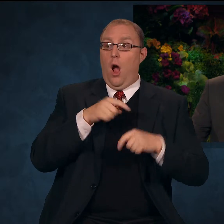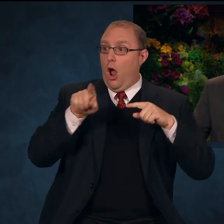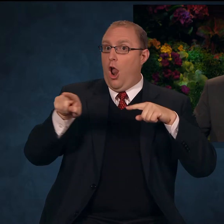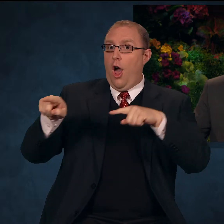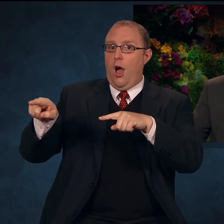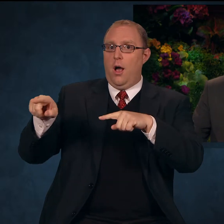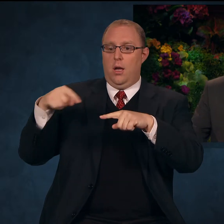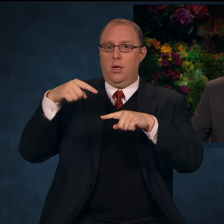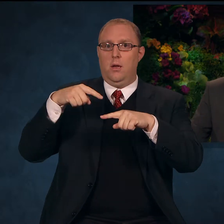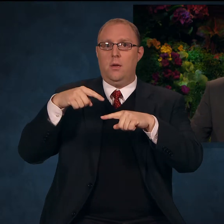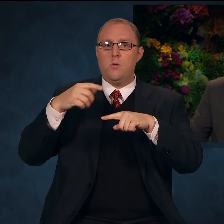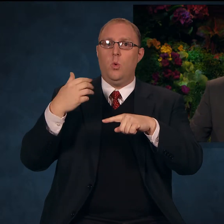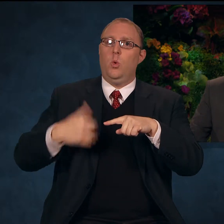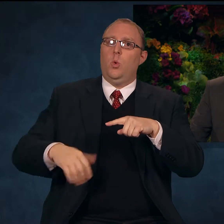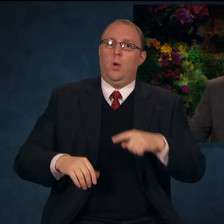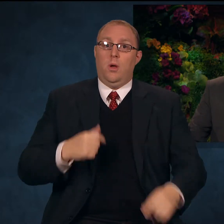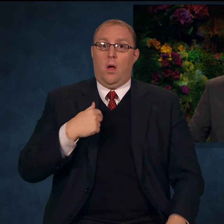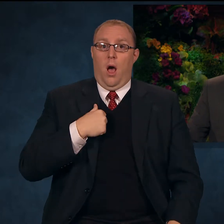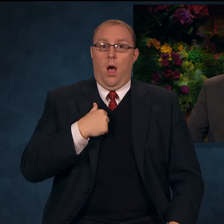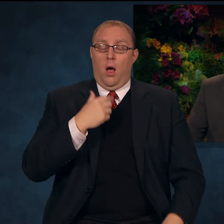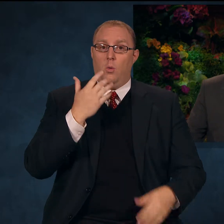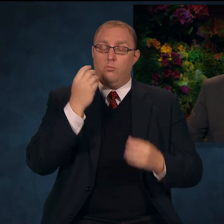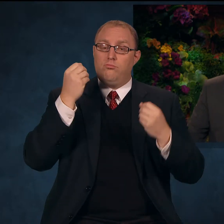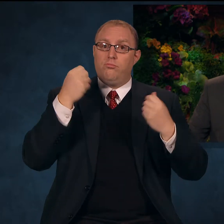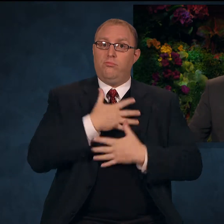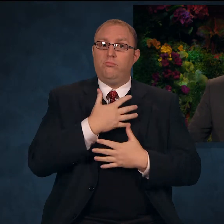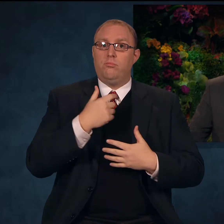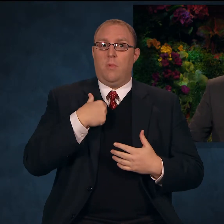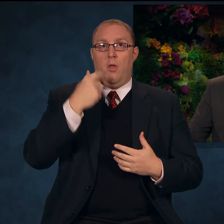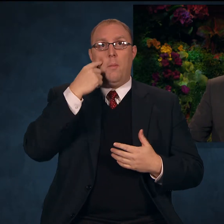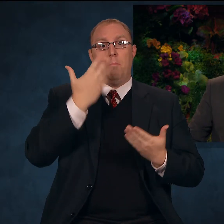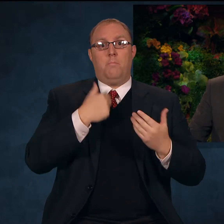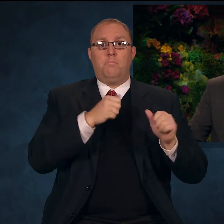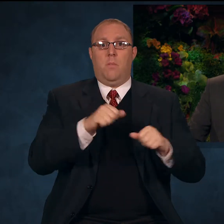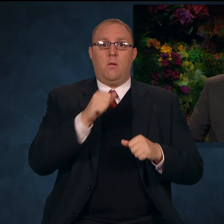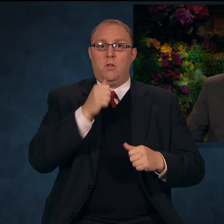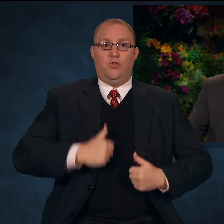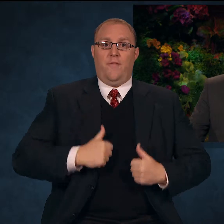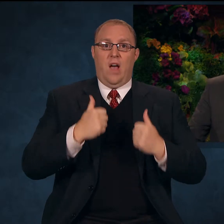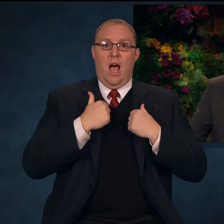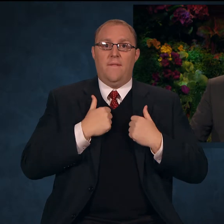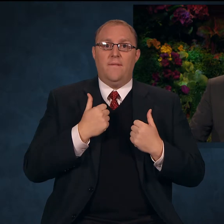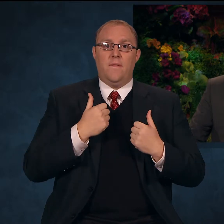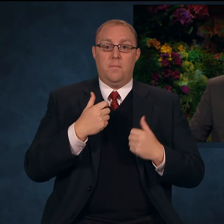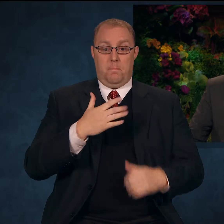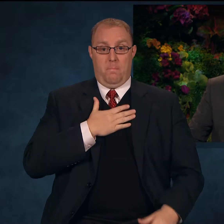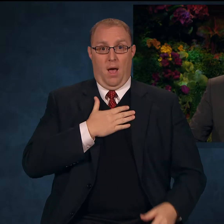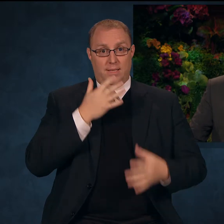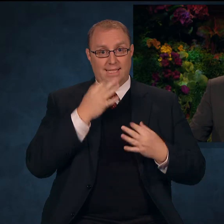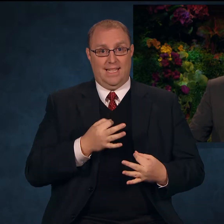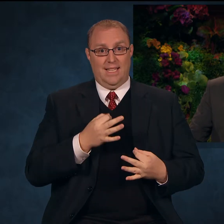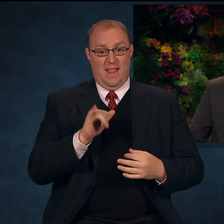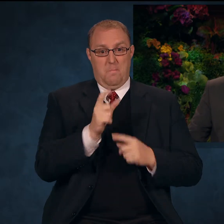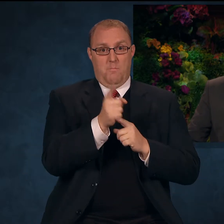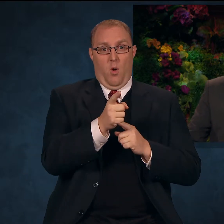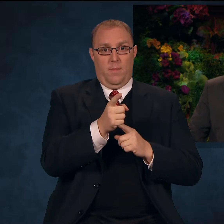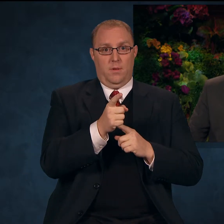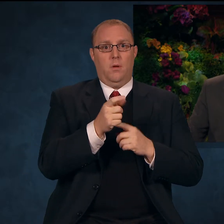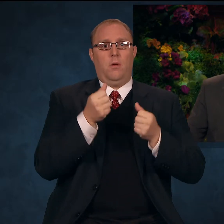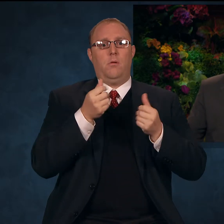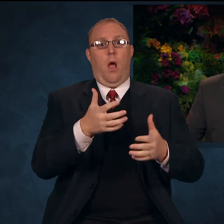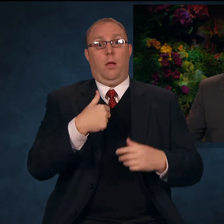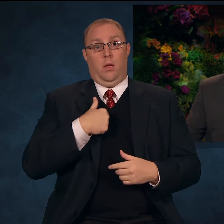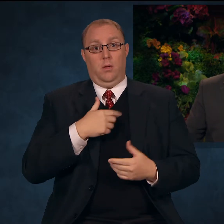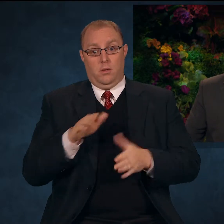sisters, I thought there was a high likelihood I would not survive, and that I, because of my decision, would also cause my